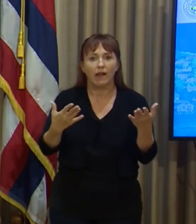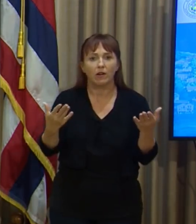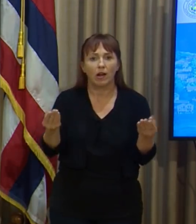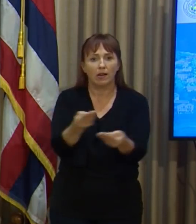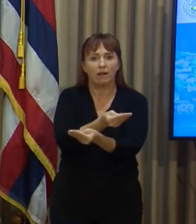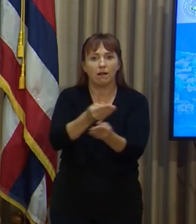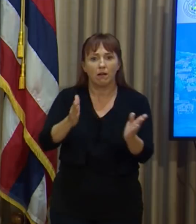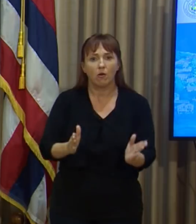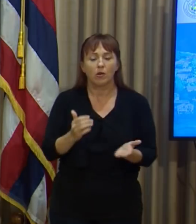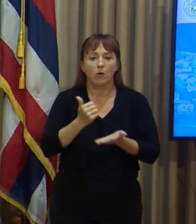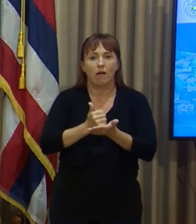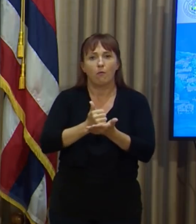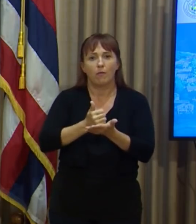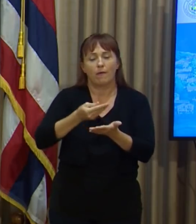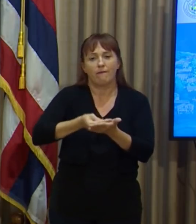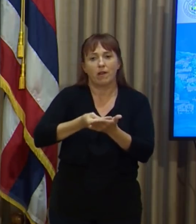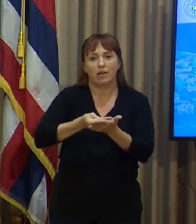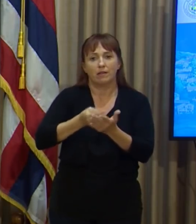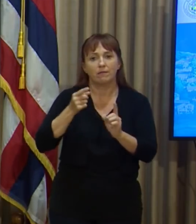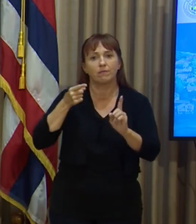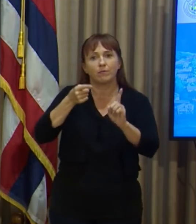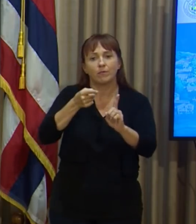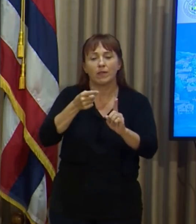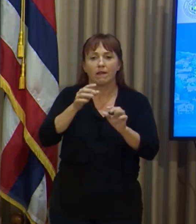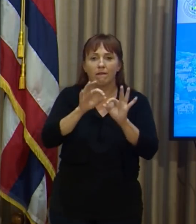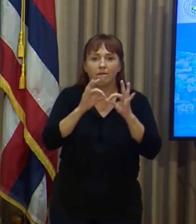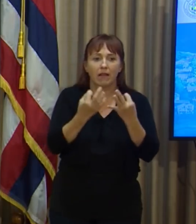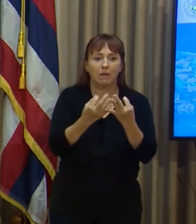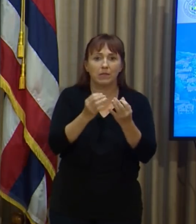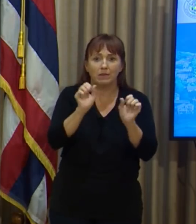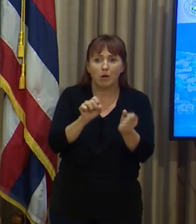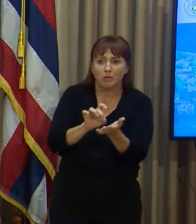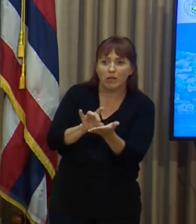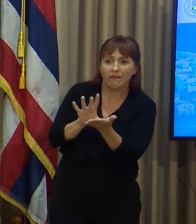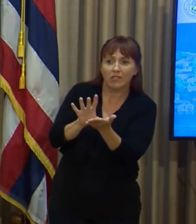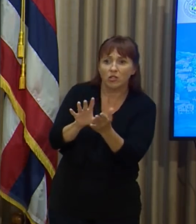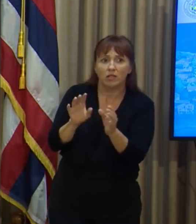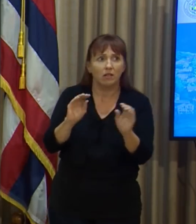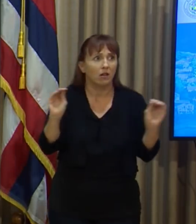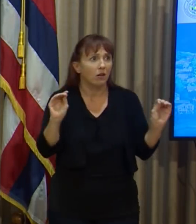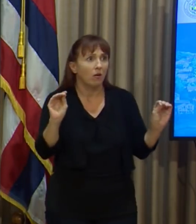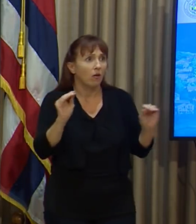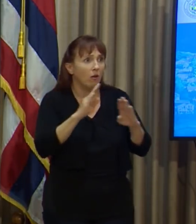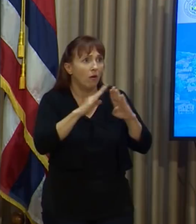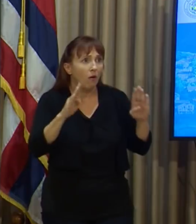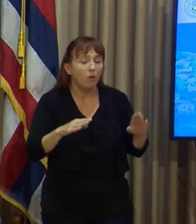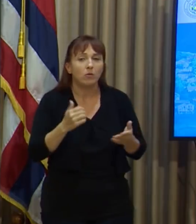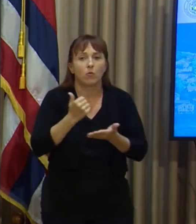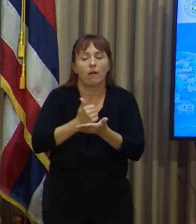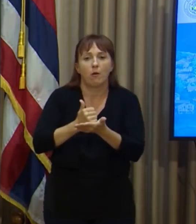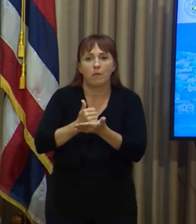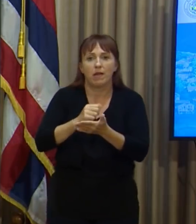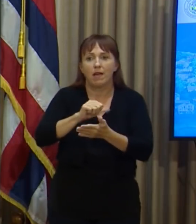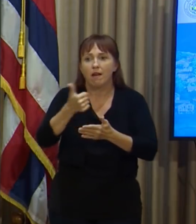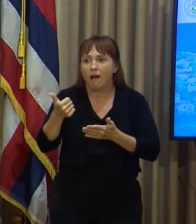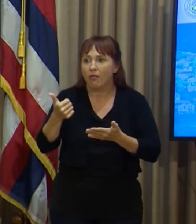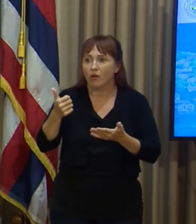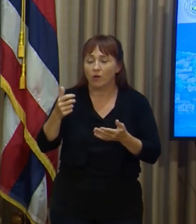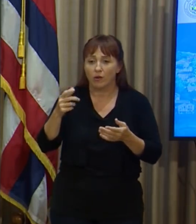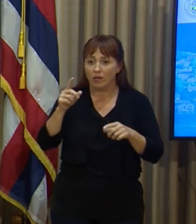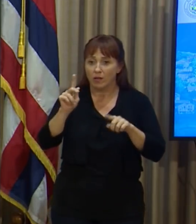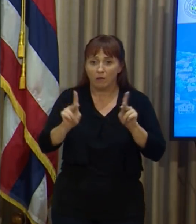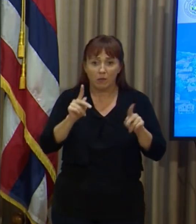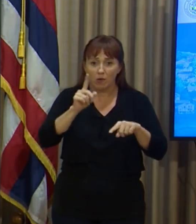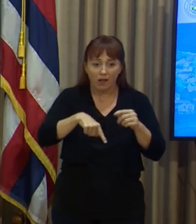in an effort to save thousands of families from possible eviction and the many compounding ramifications that occur when families